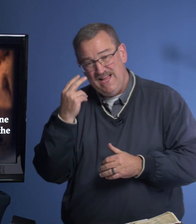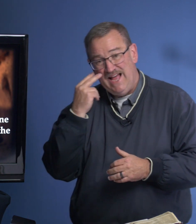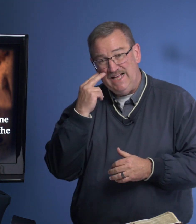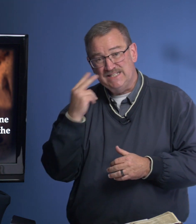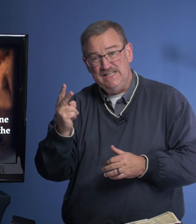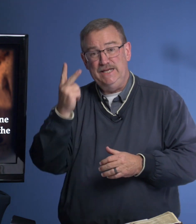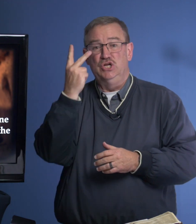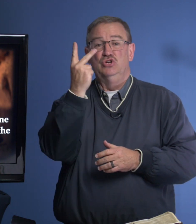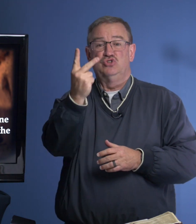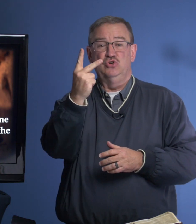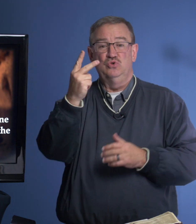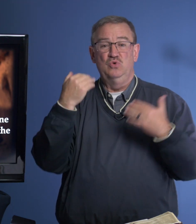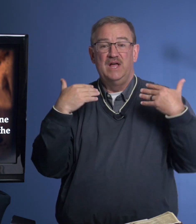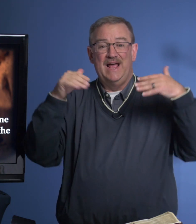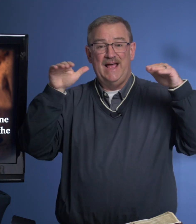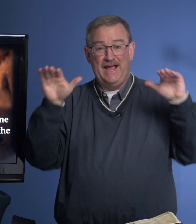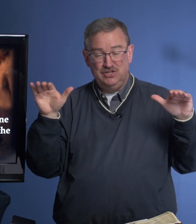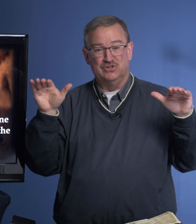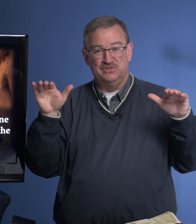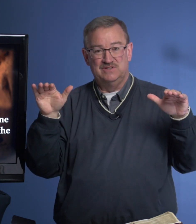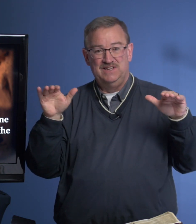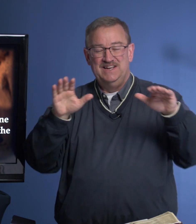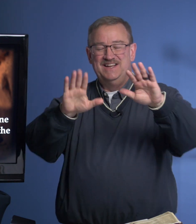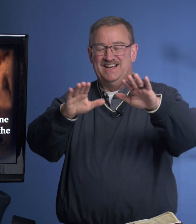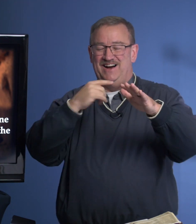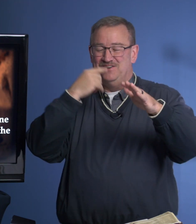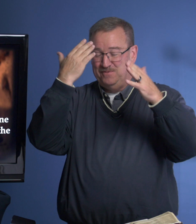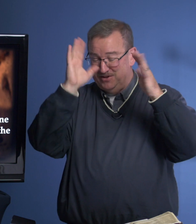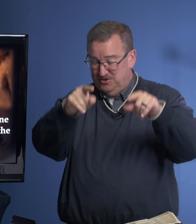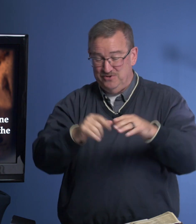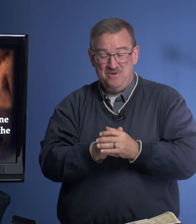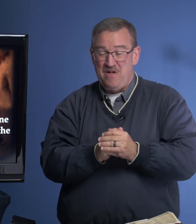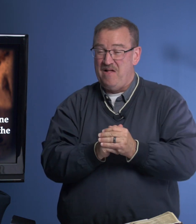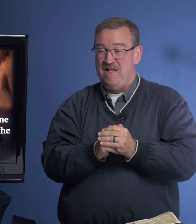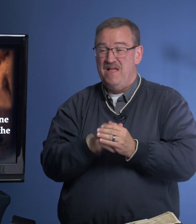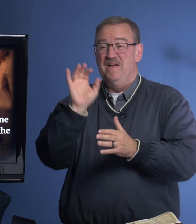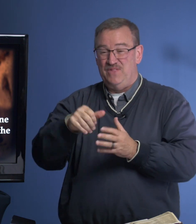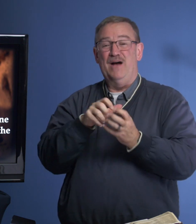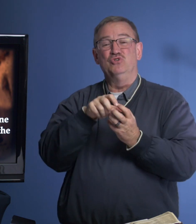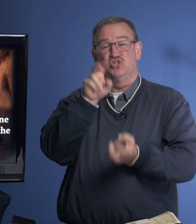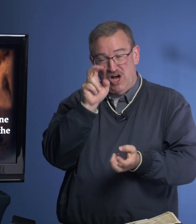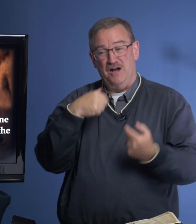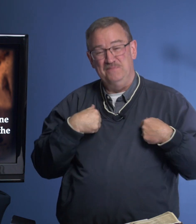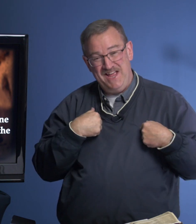And seeing two angels. Now, I don't know about you. That would shock me.